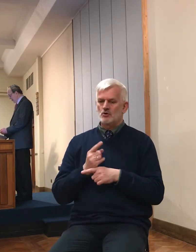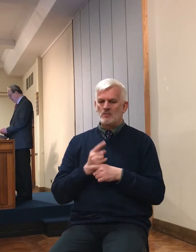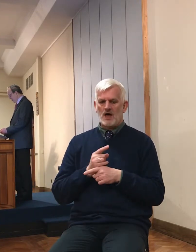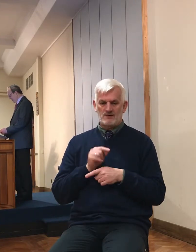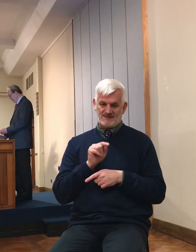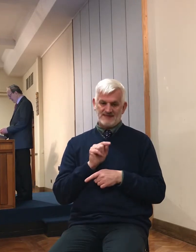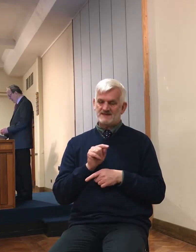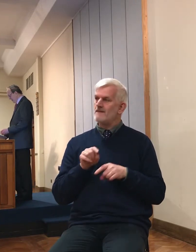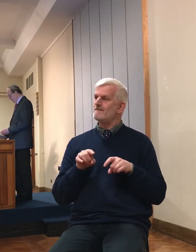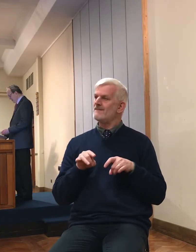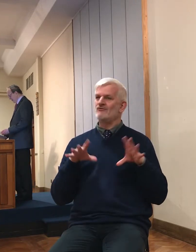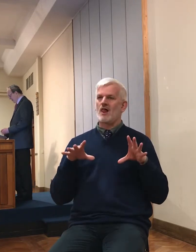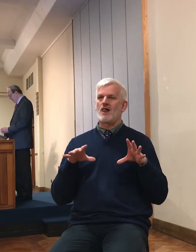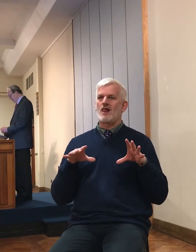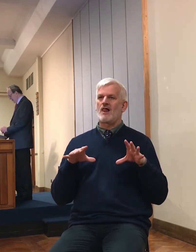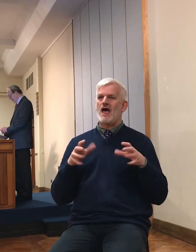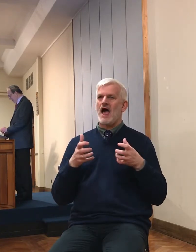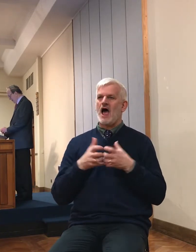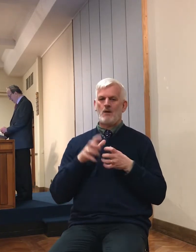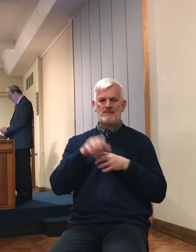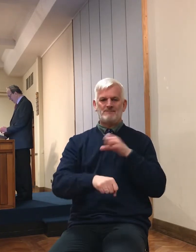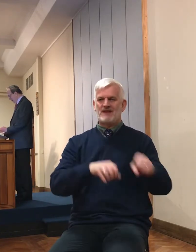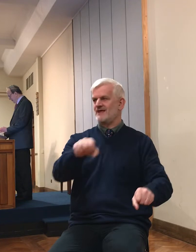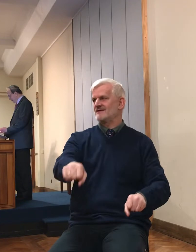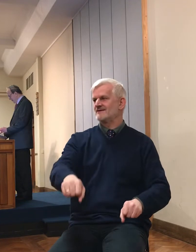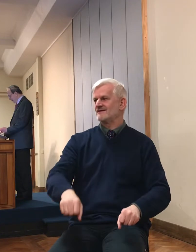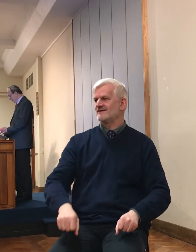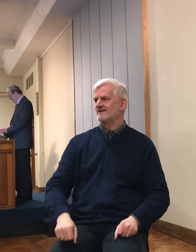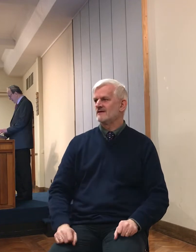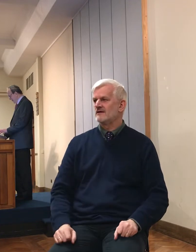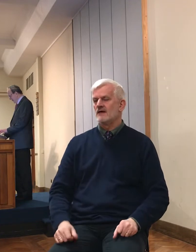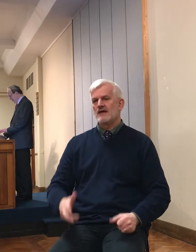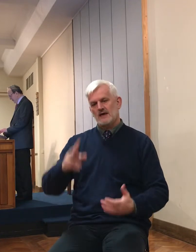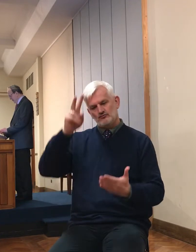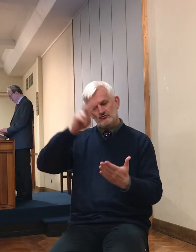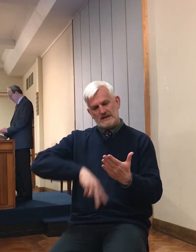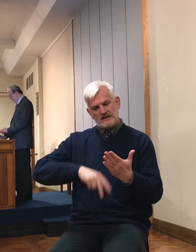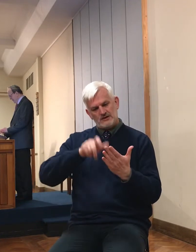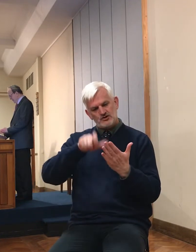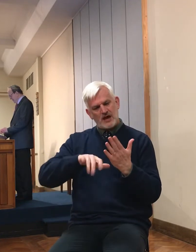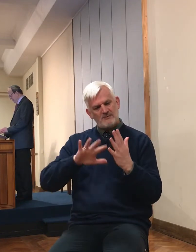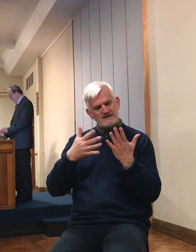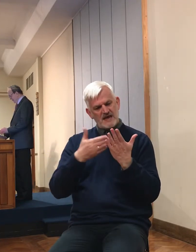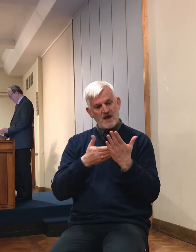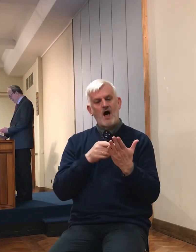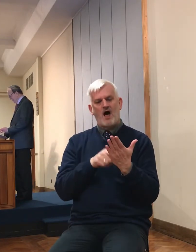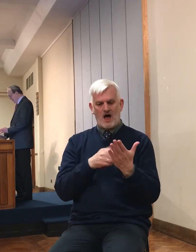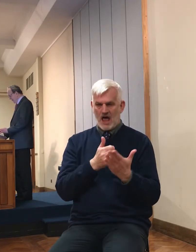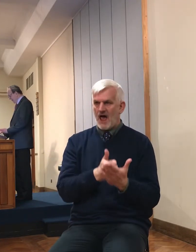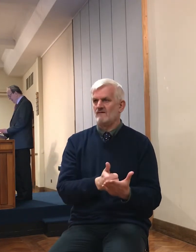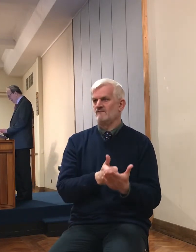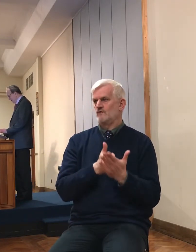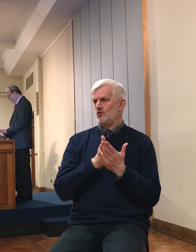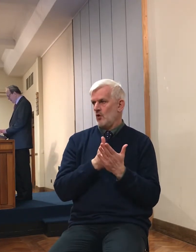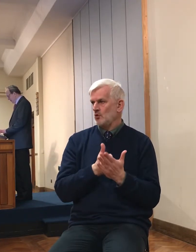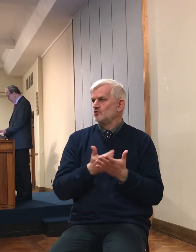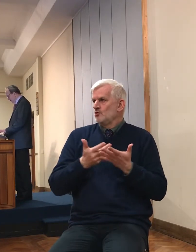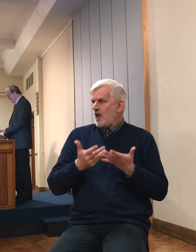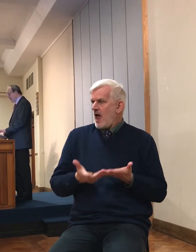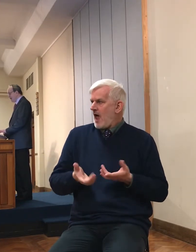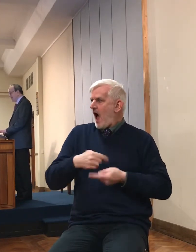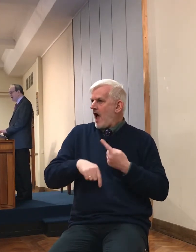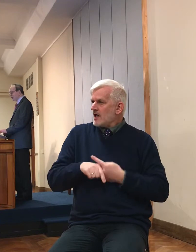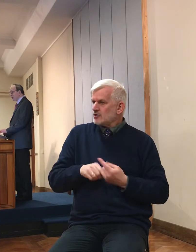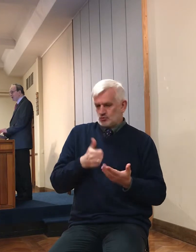of Joshua, which helped us and applied to us today. Now, to understand the book of